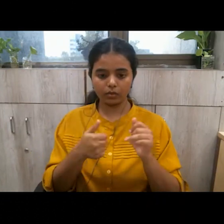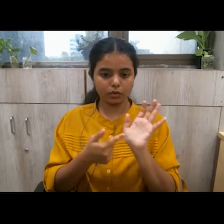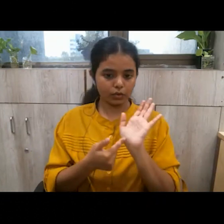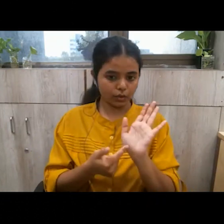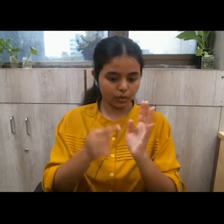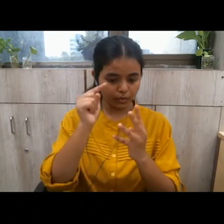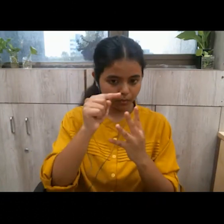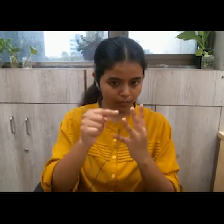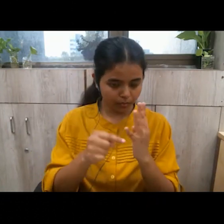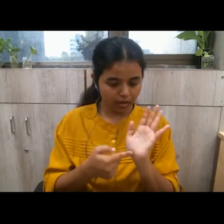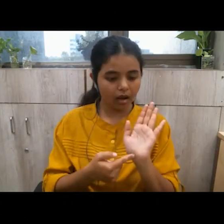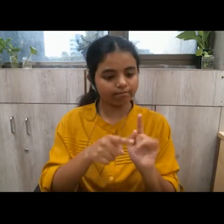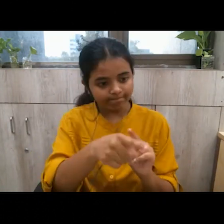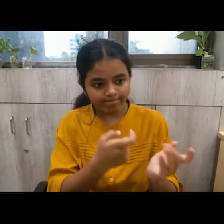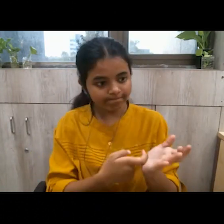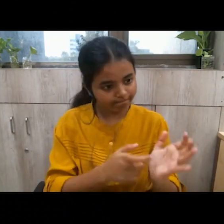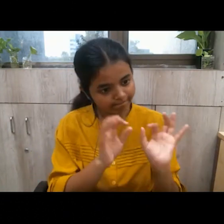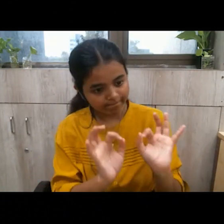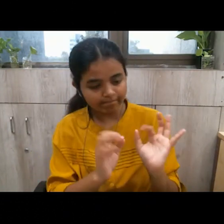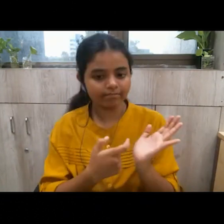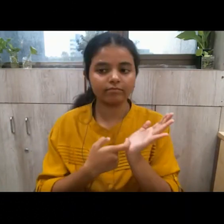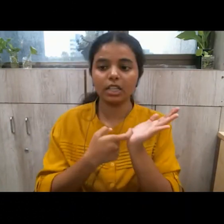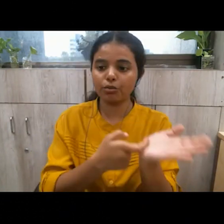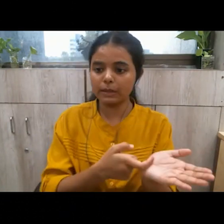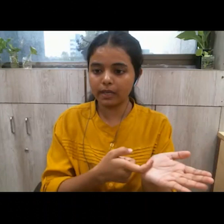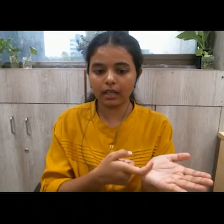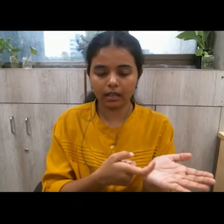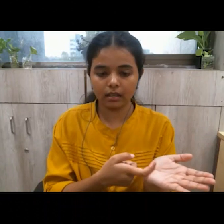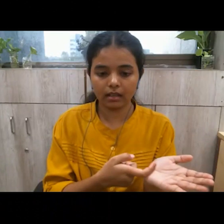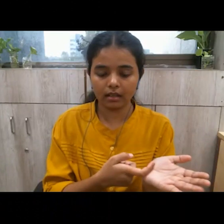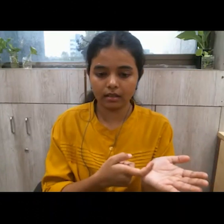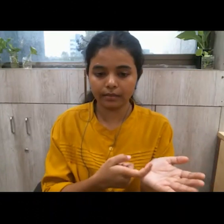acceptable way respecting the other person's rights to hold his opinion